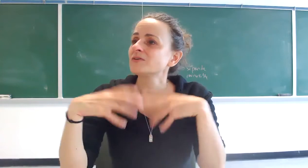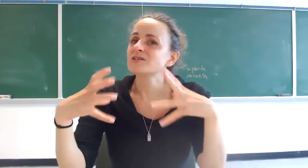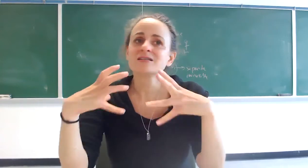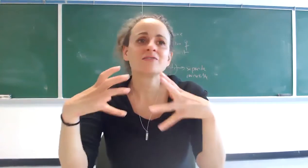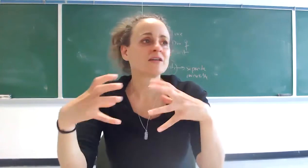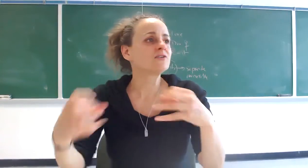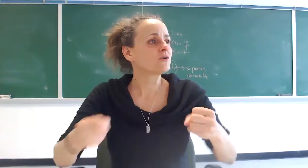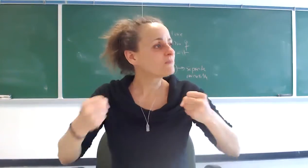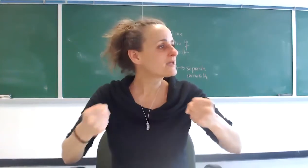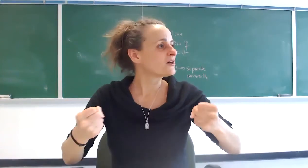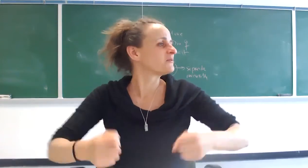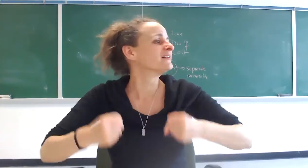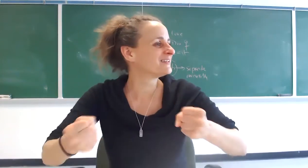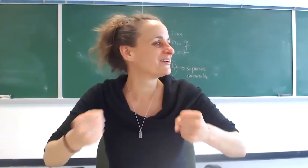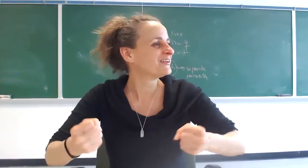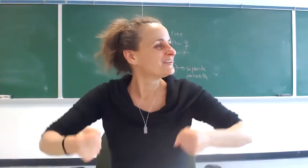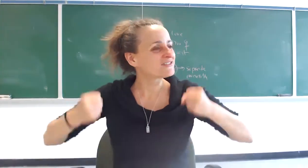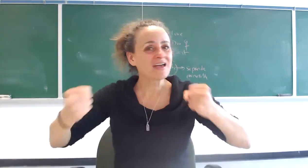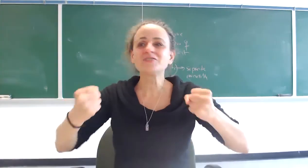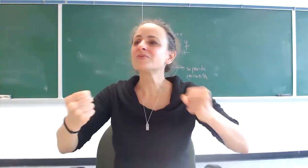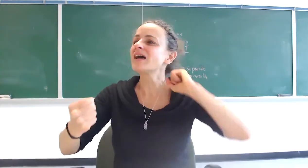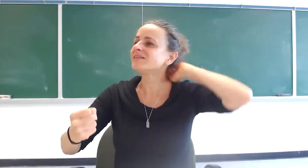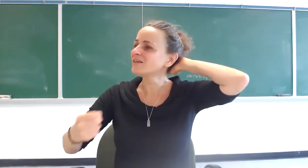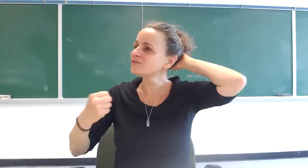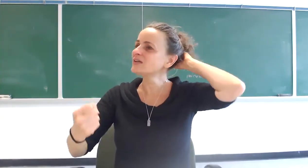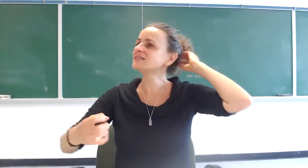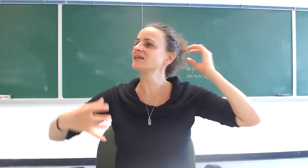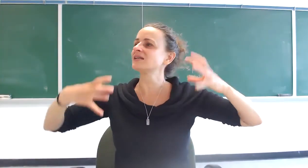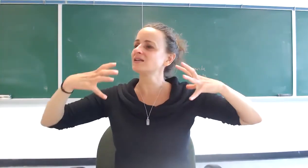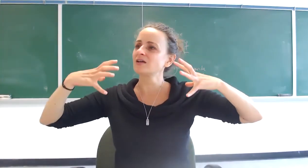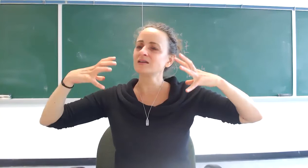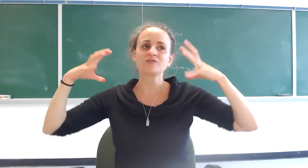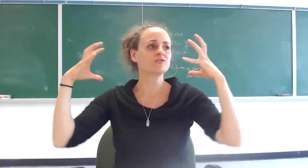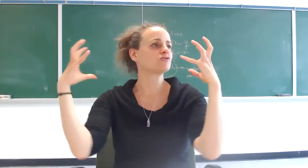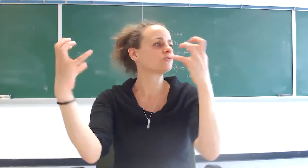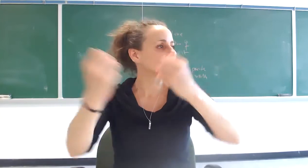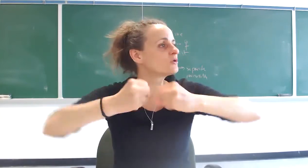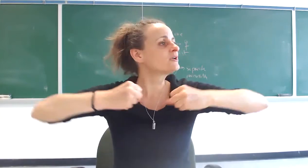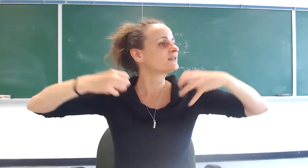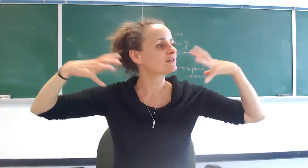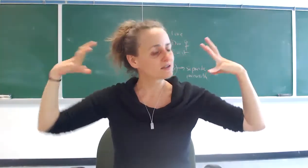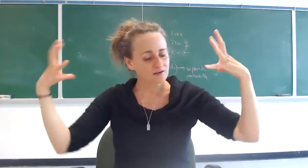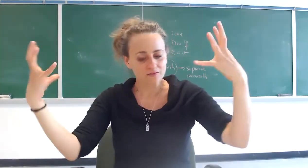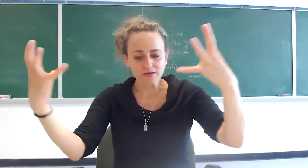nietzsche is kind of like you know man up you know just enter reality and face it and and and just enjoy it and and really